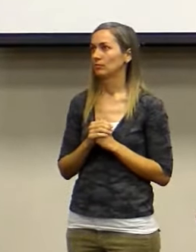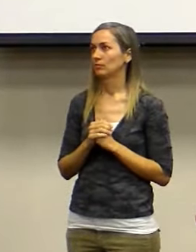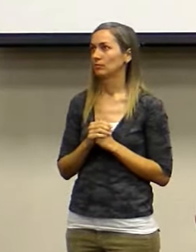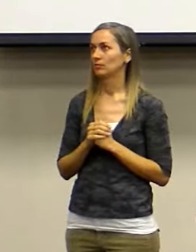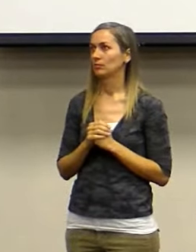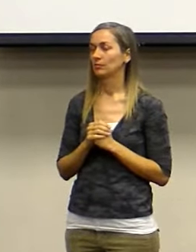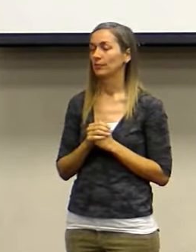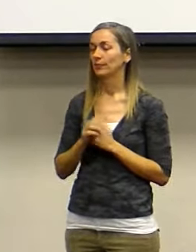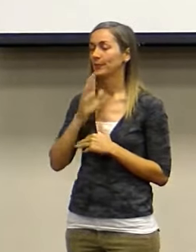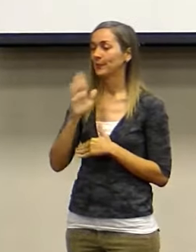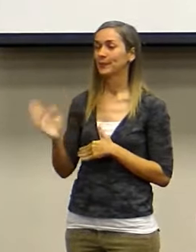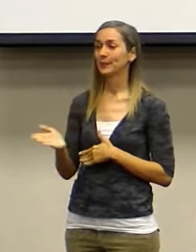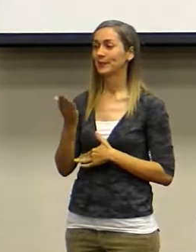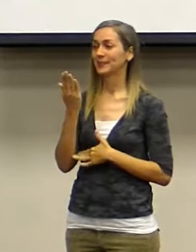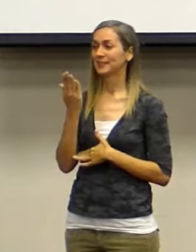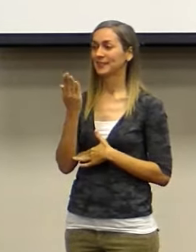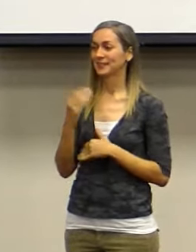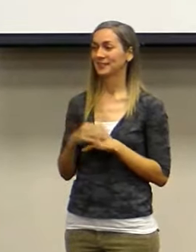Good morning.